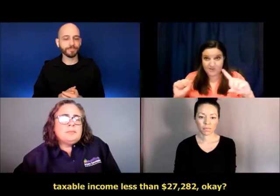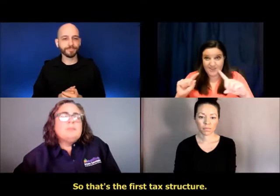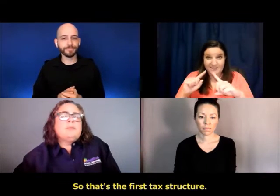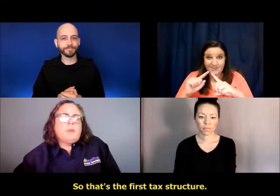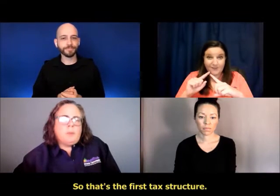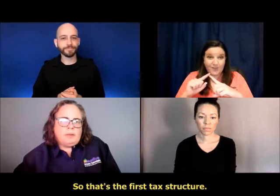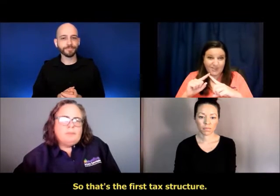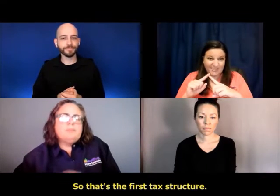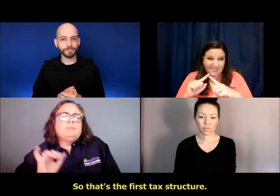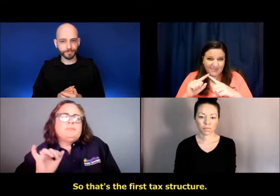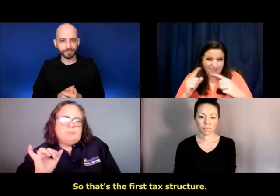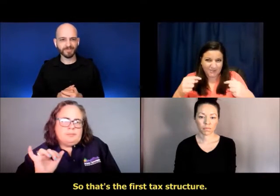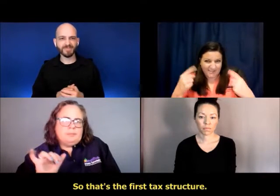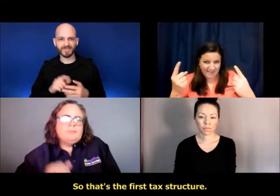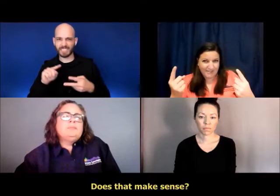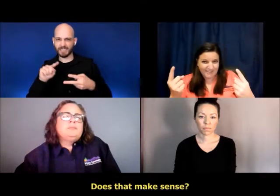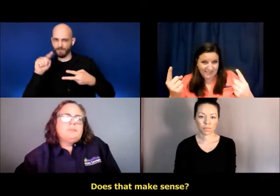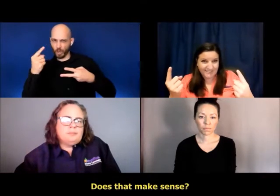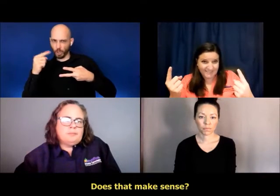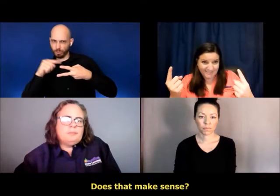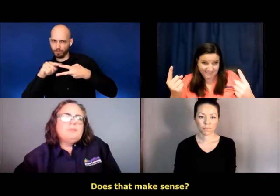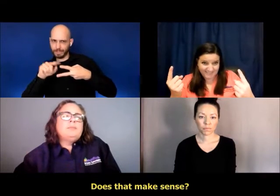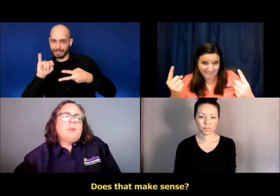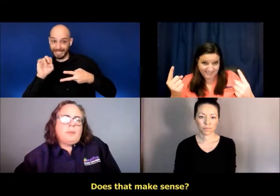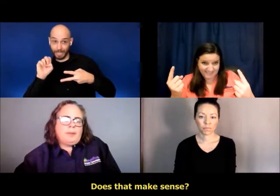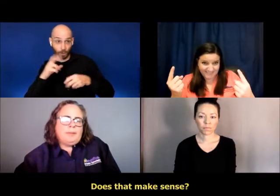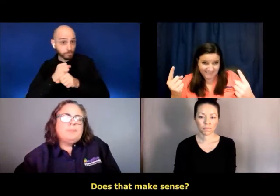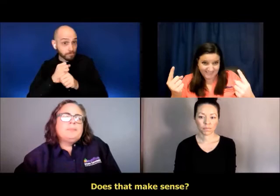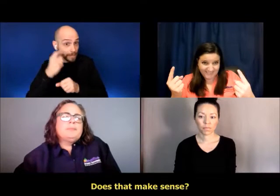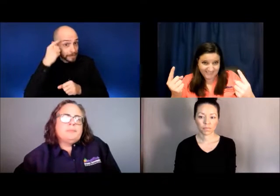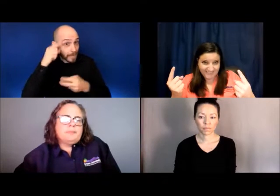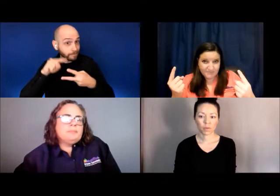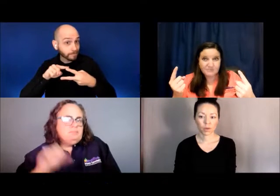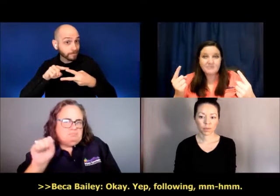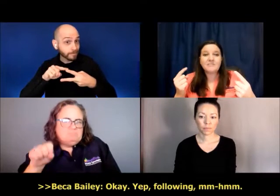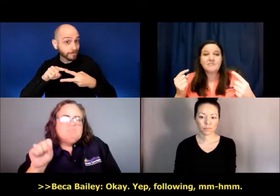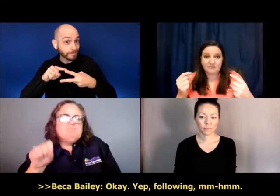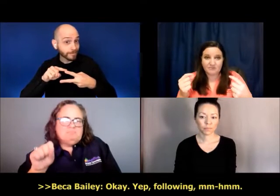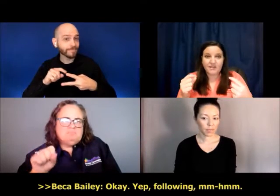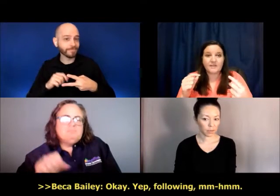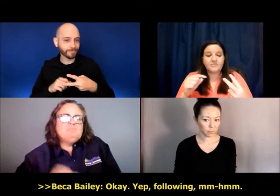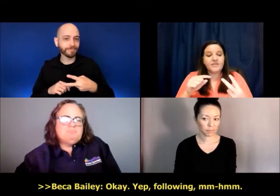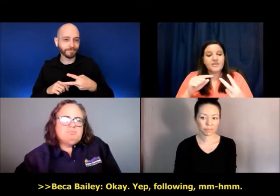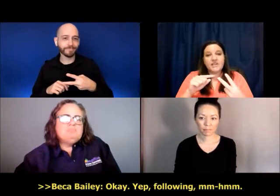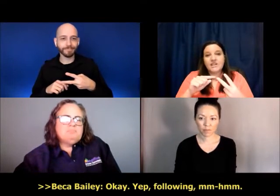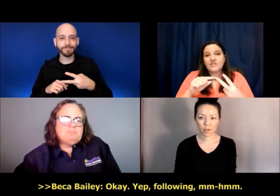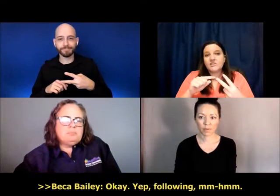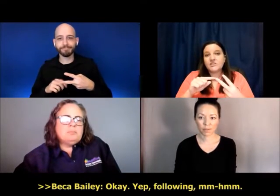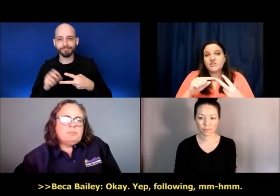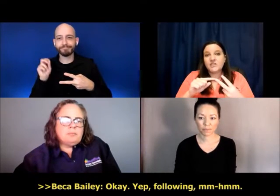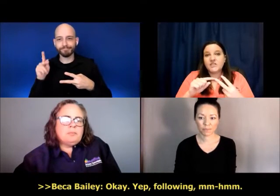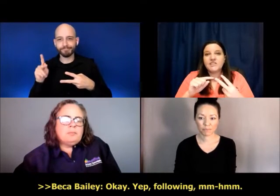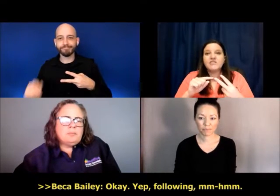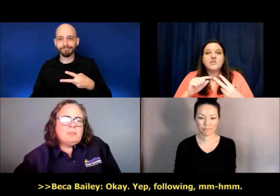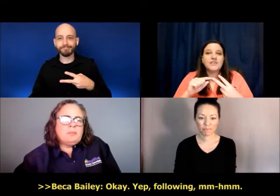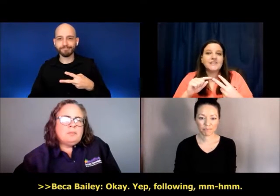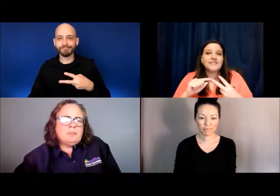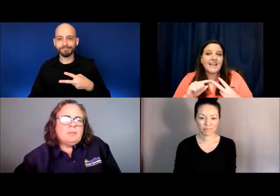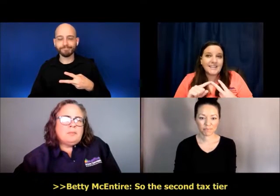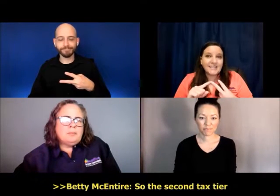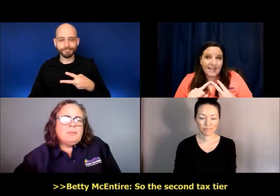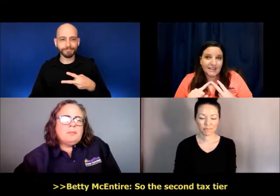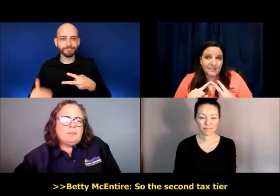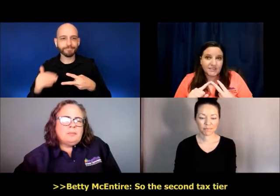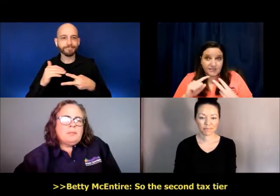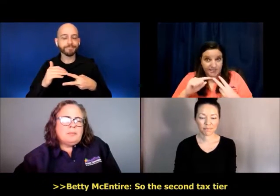Okay. So that's the first tax structure. Does that make sense? Okay. Yep. Following. Mm-hmm. So